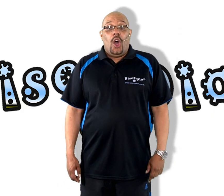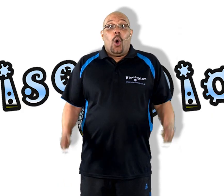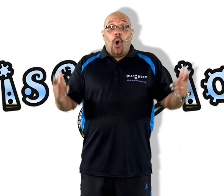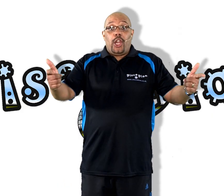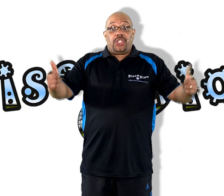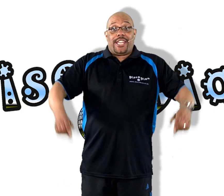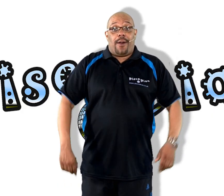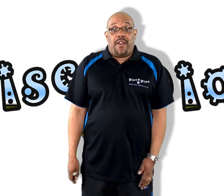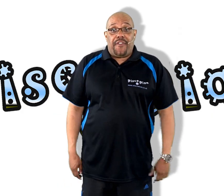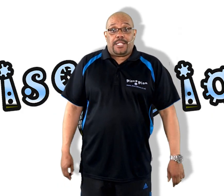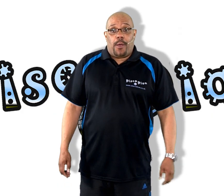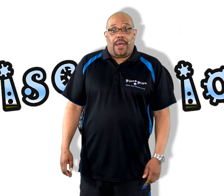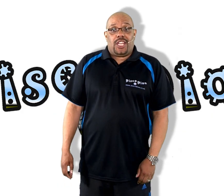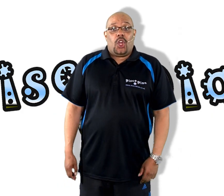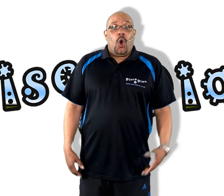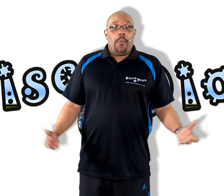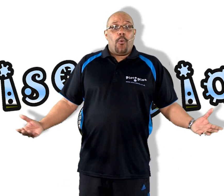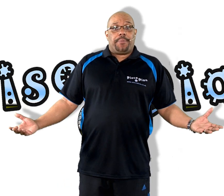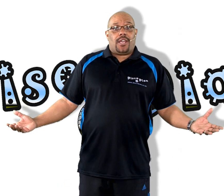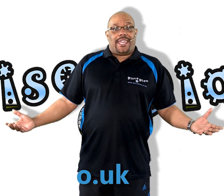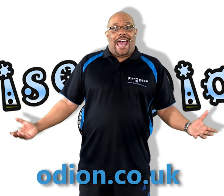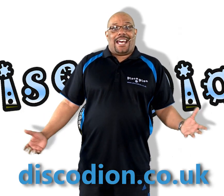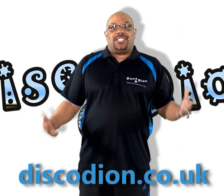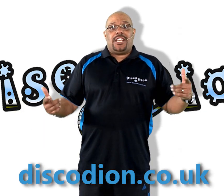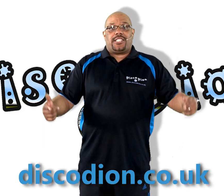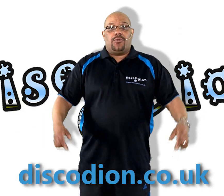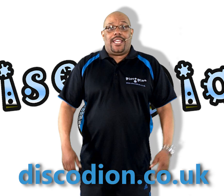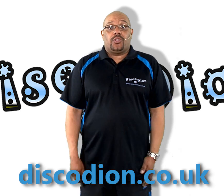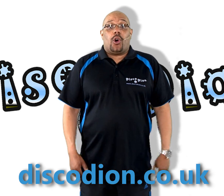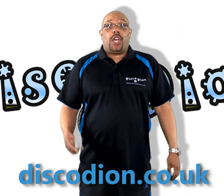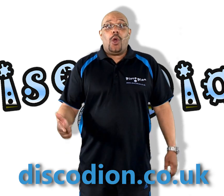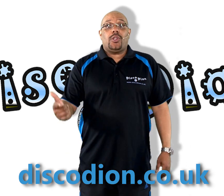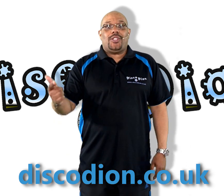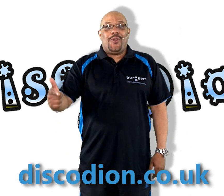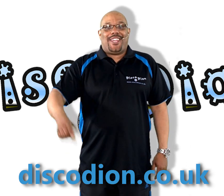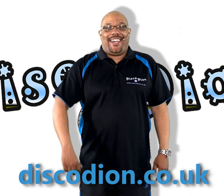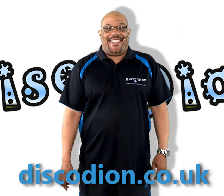Why not check out my Facebook page or my website at discodeon.co.uk